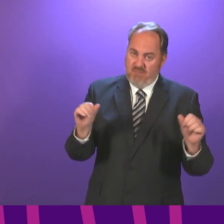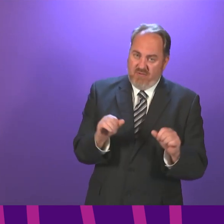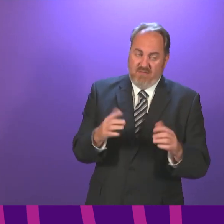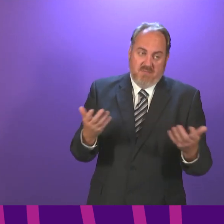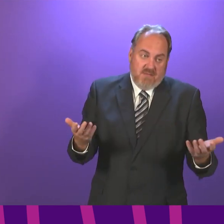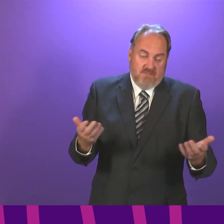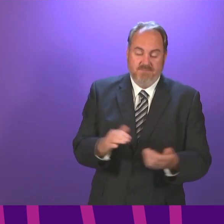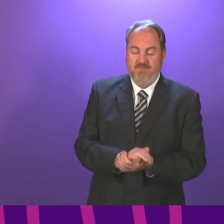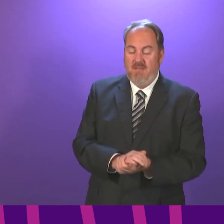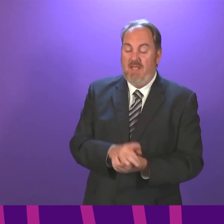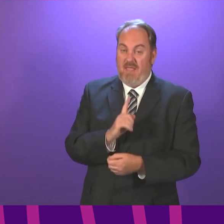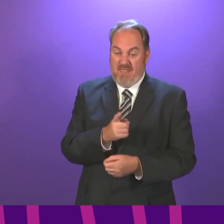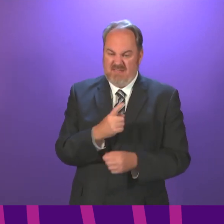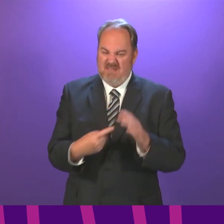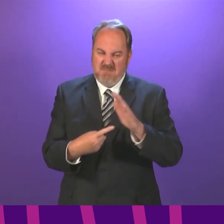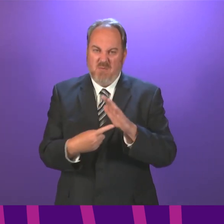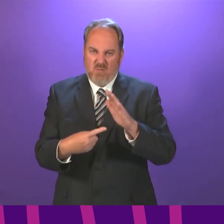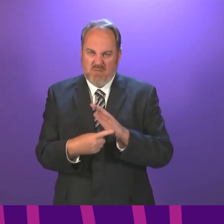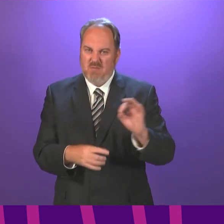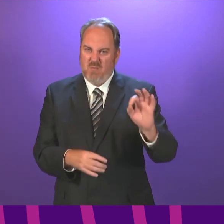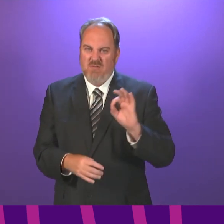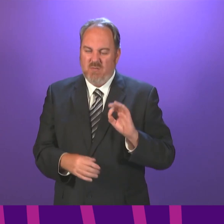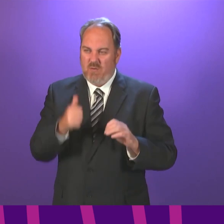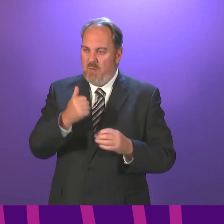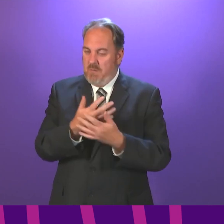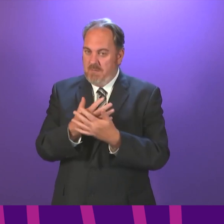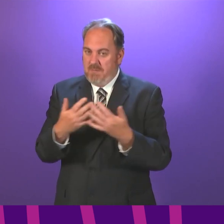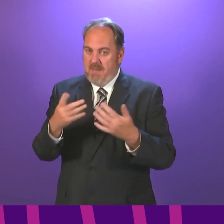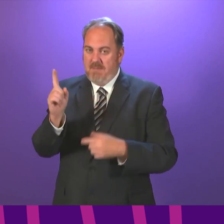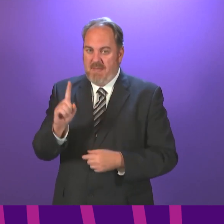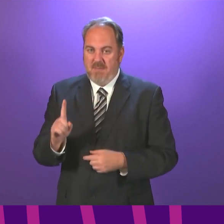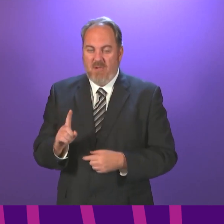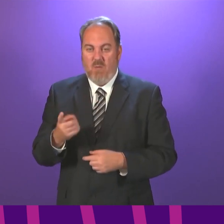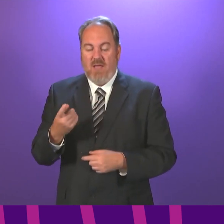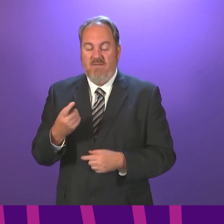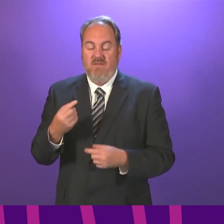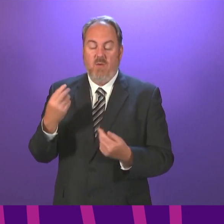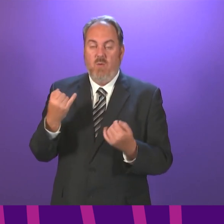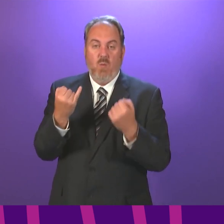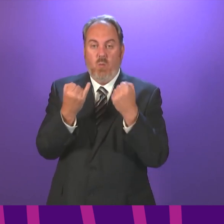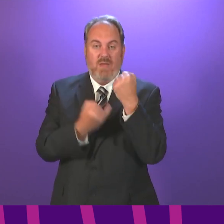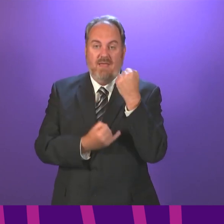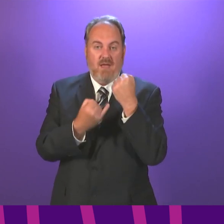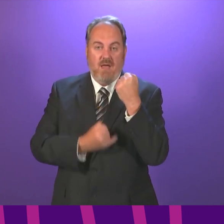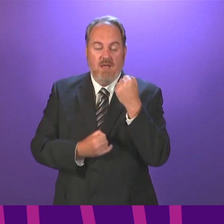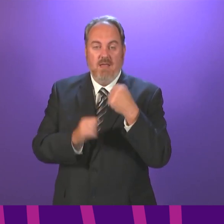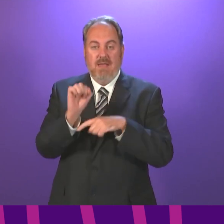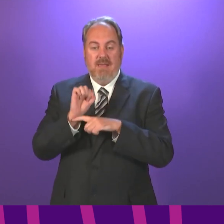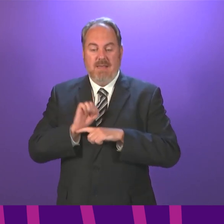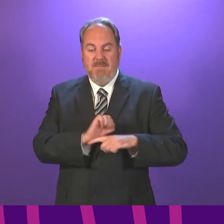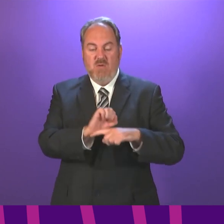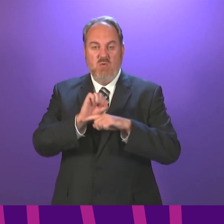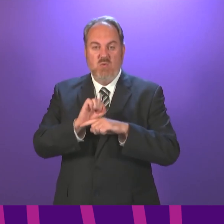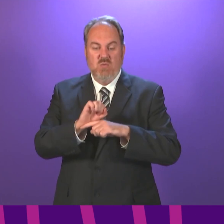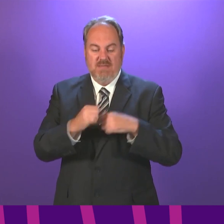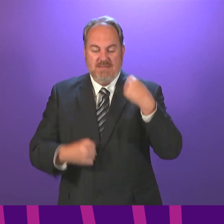This is an important issue that I know is of concern to people with suppressed immune systems. Currently, the guidance from the Chief Medical